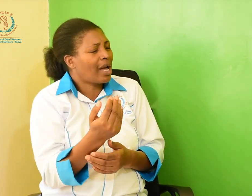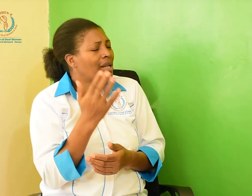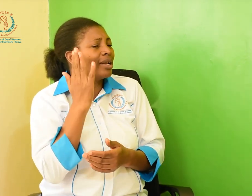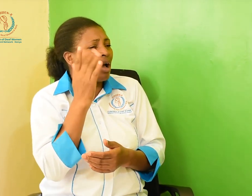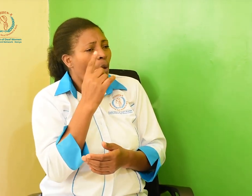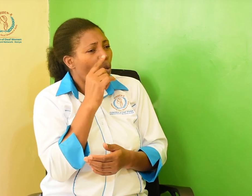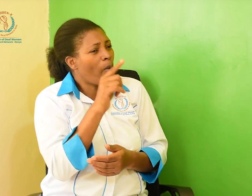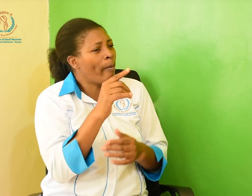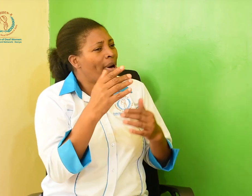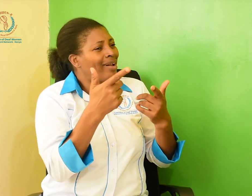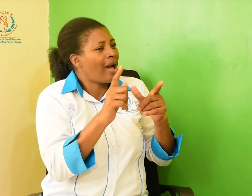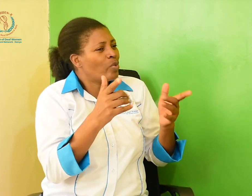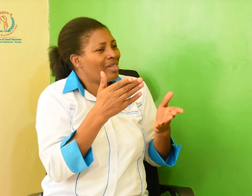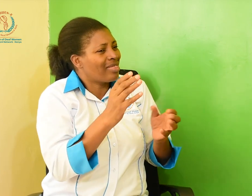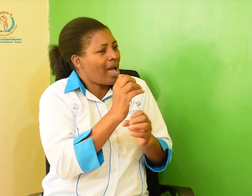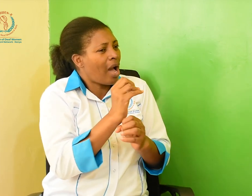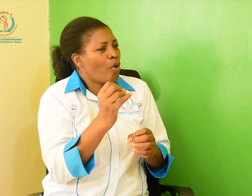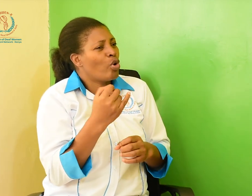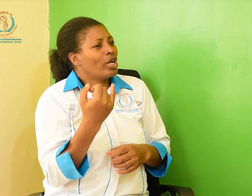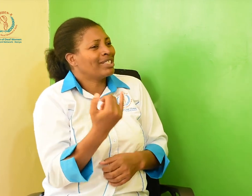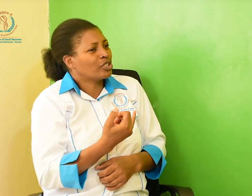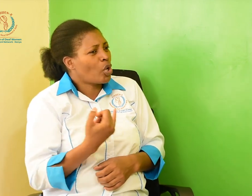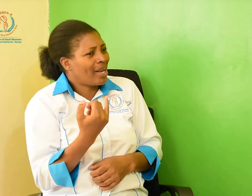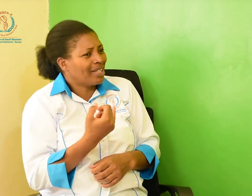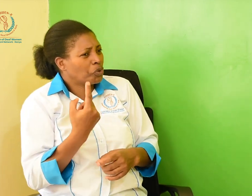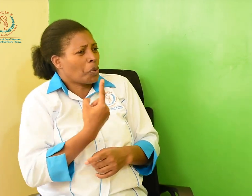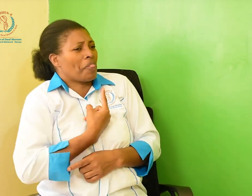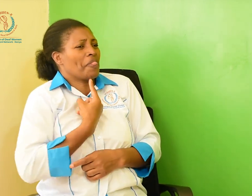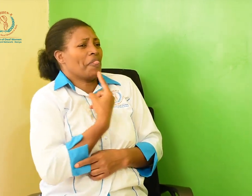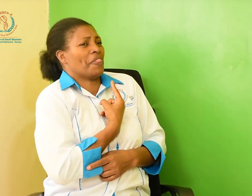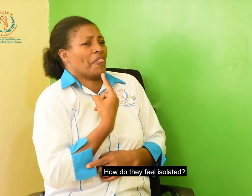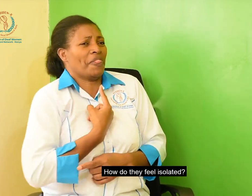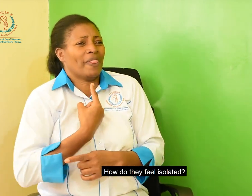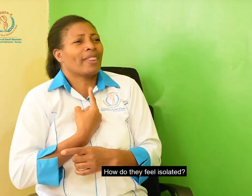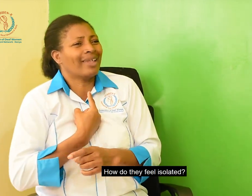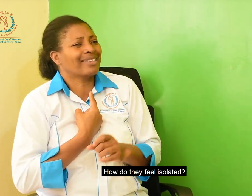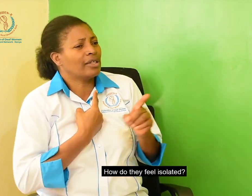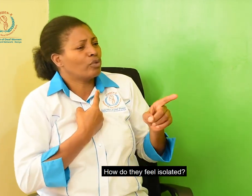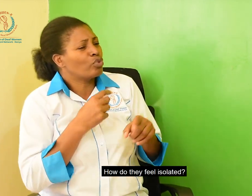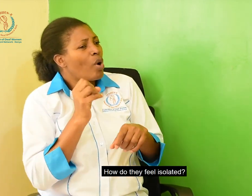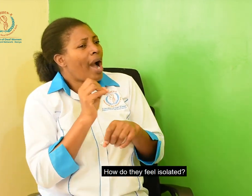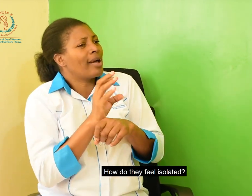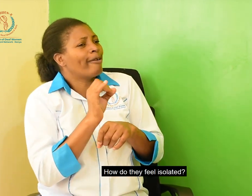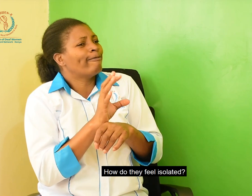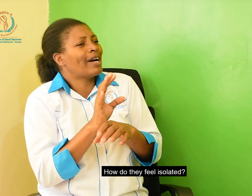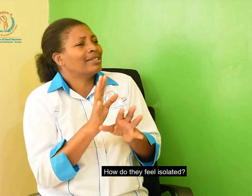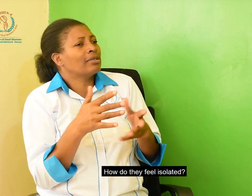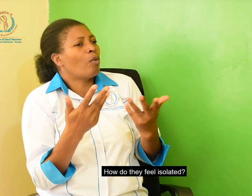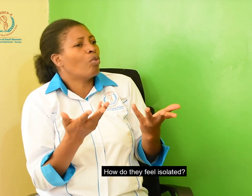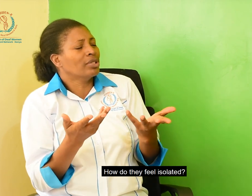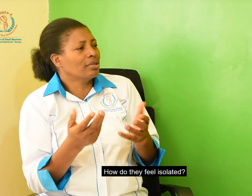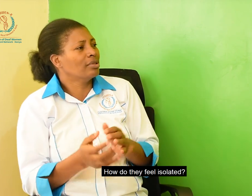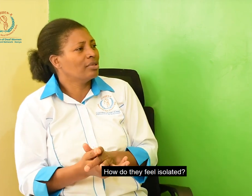The condition, how do these children feel isolated?